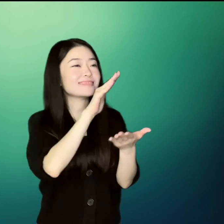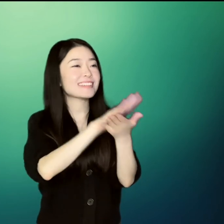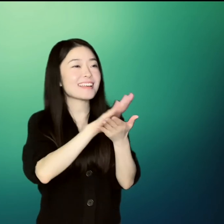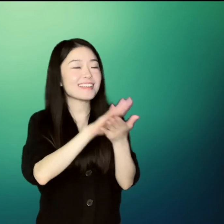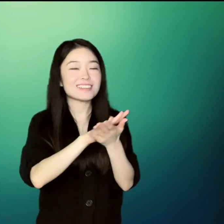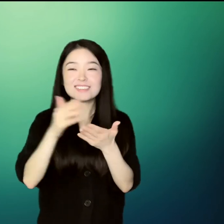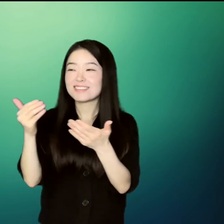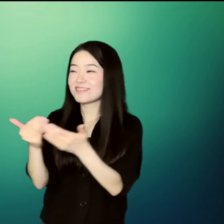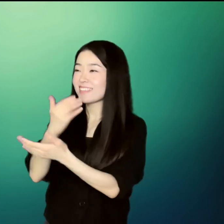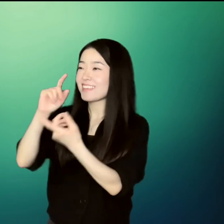friends.